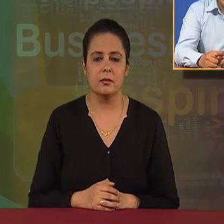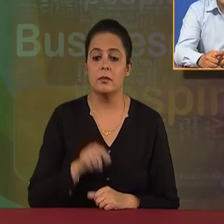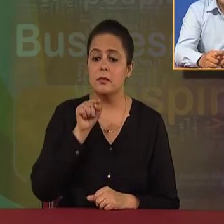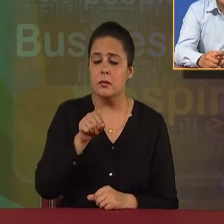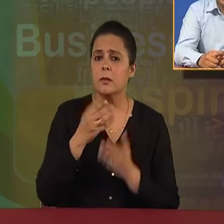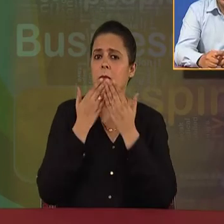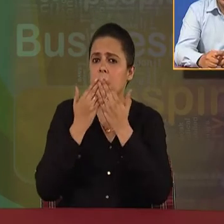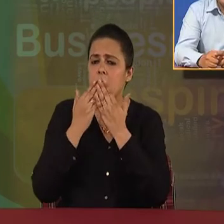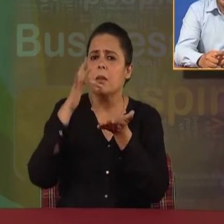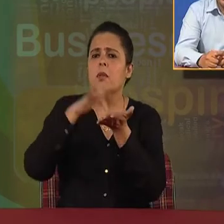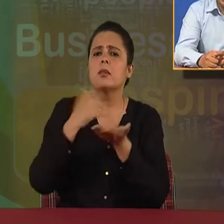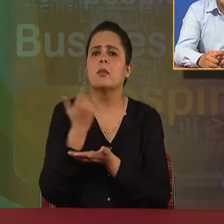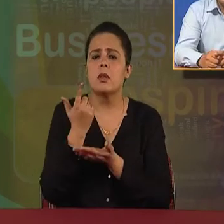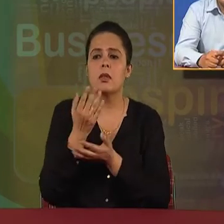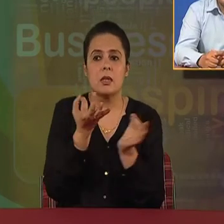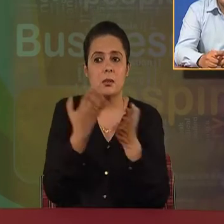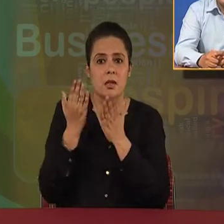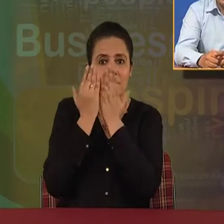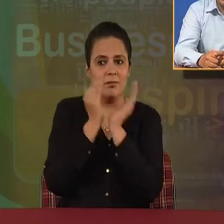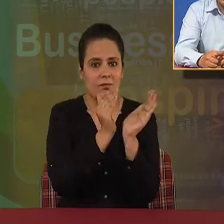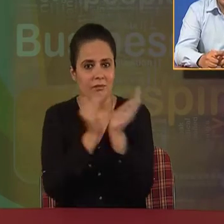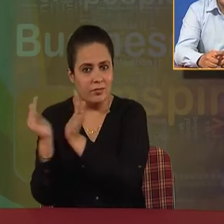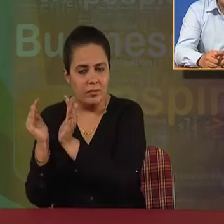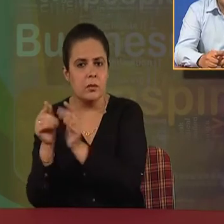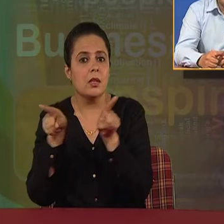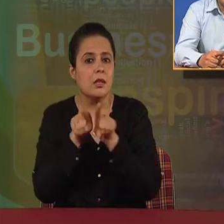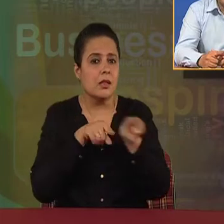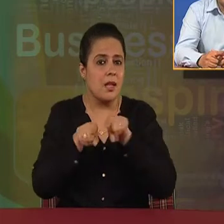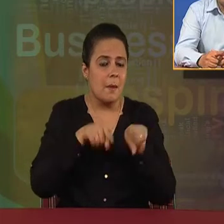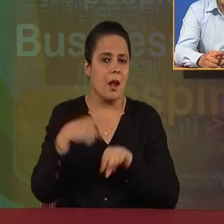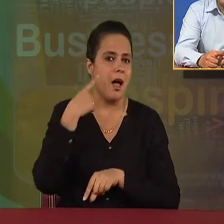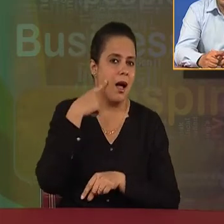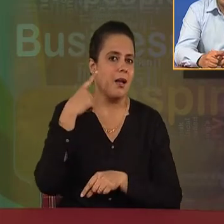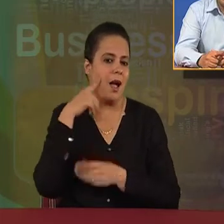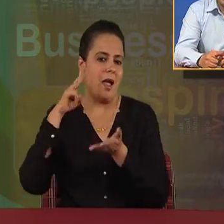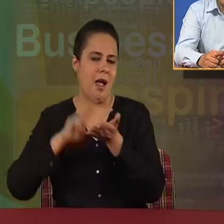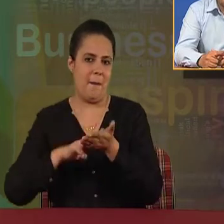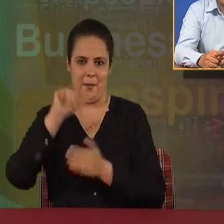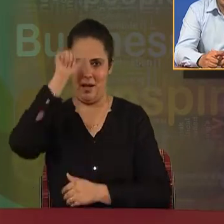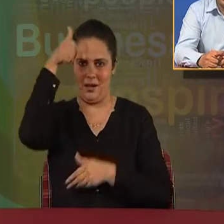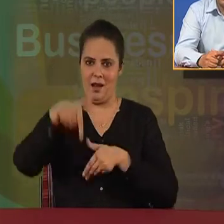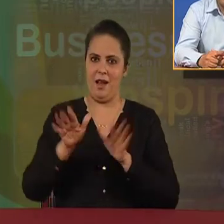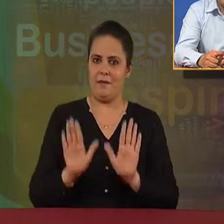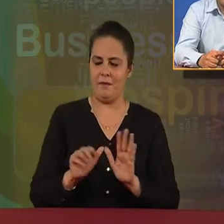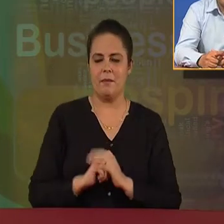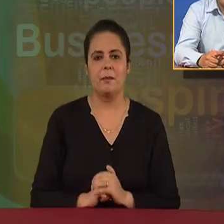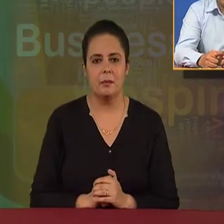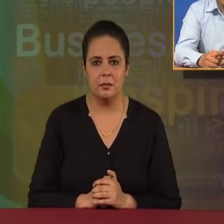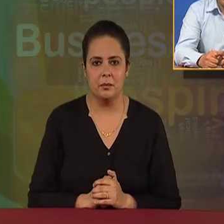It is studied in specialized institutions like Indian Institute of Management in our country, India.